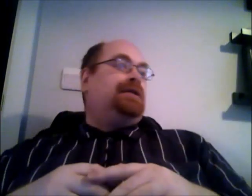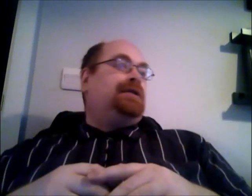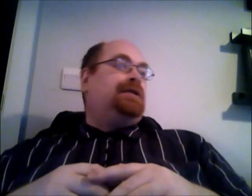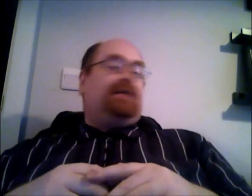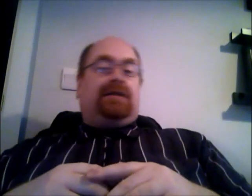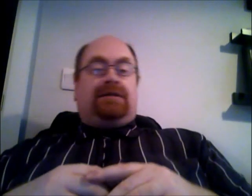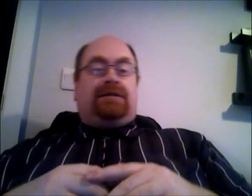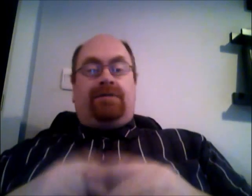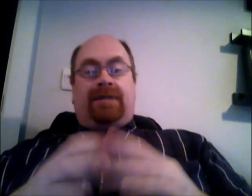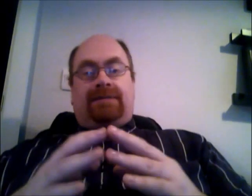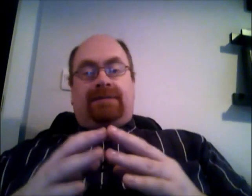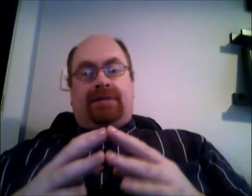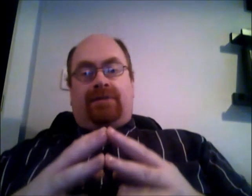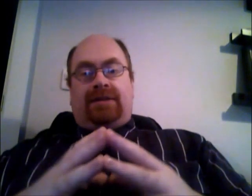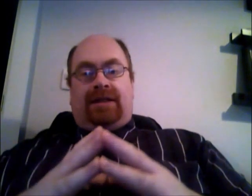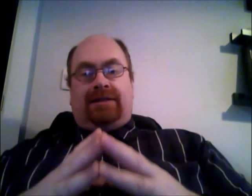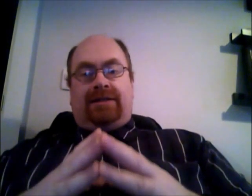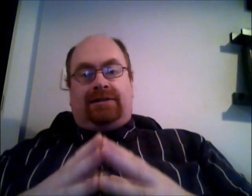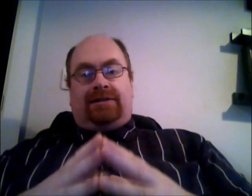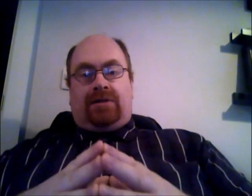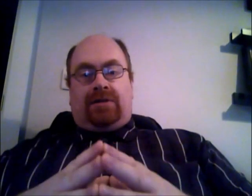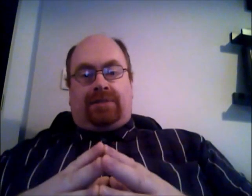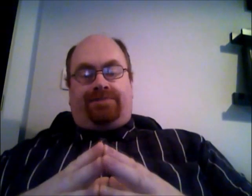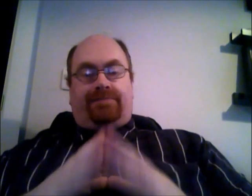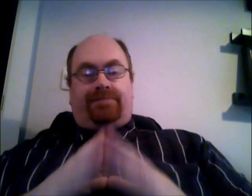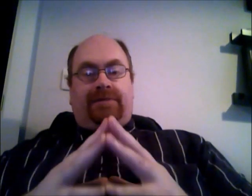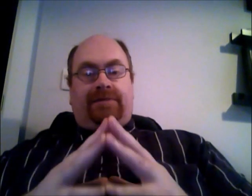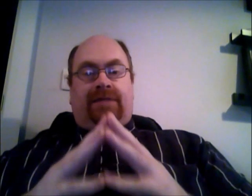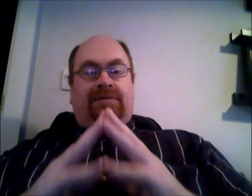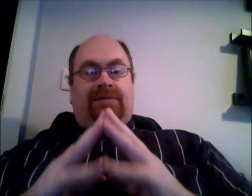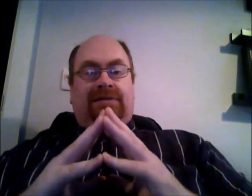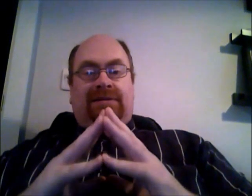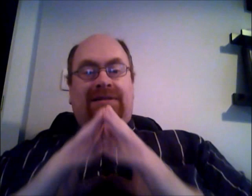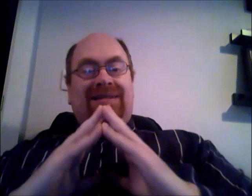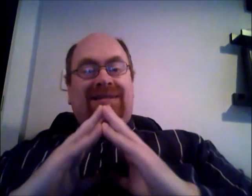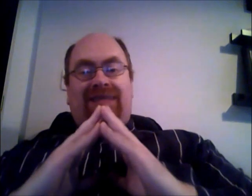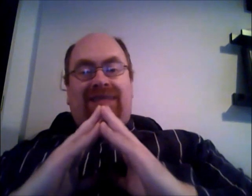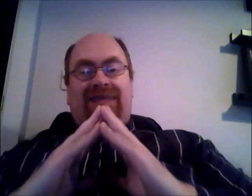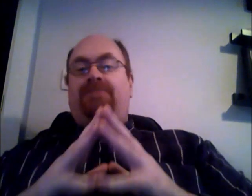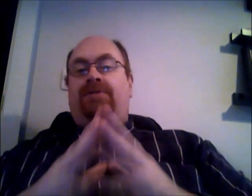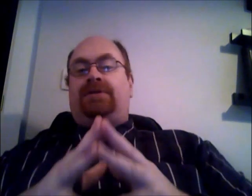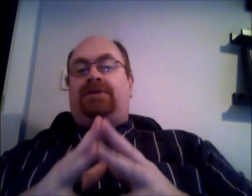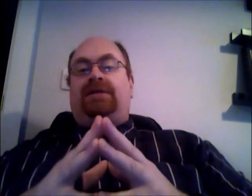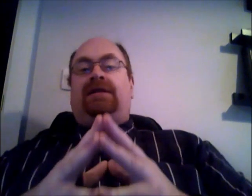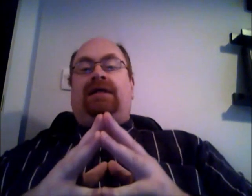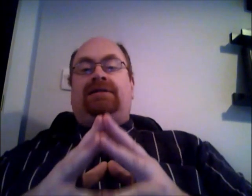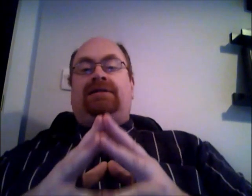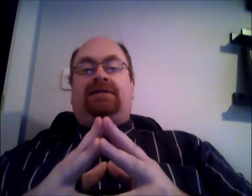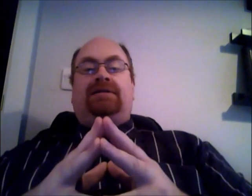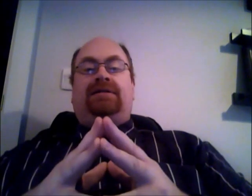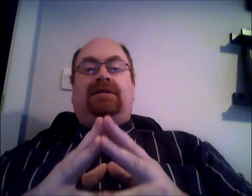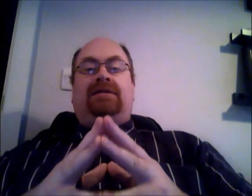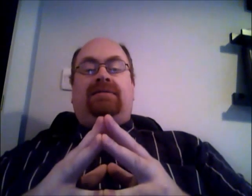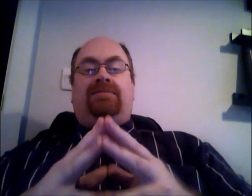so we've basically grown entitled to water now i will put a certain a